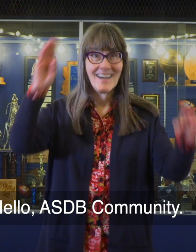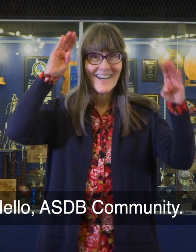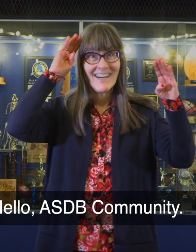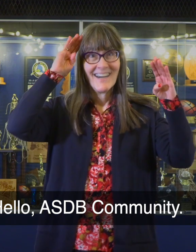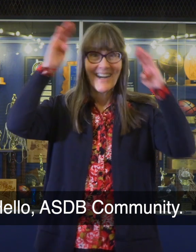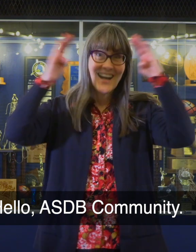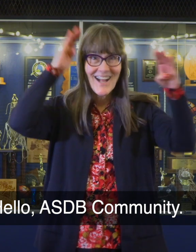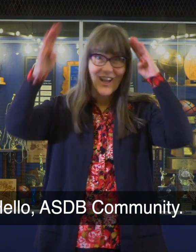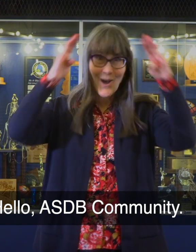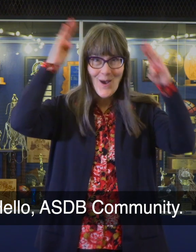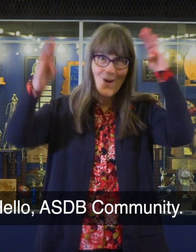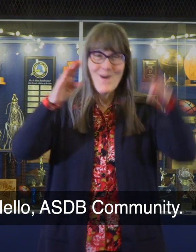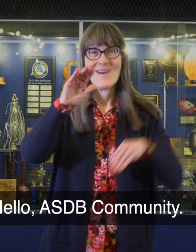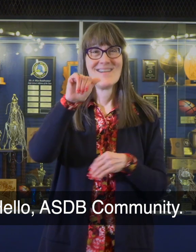Hello, ASDB community.